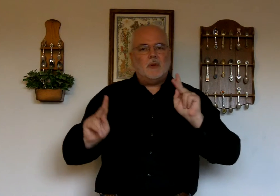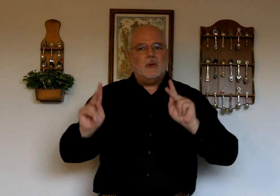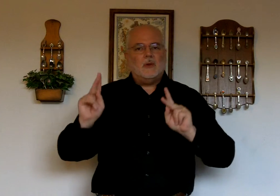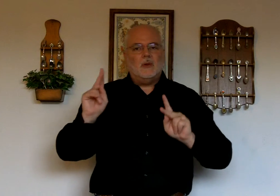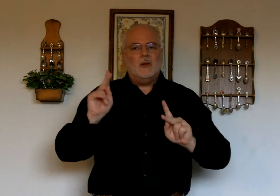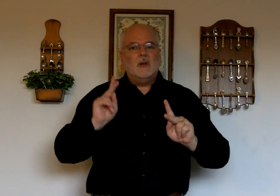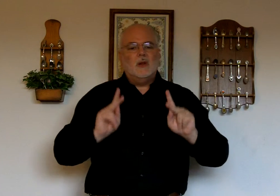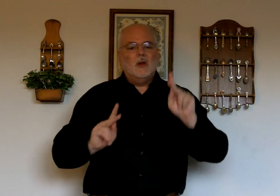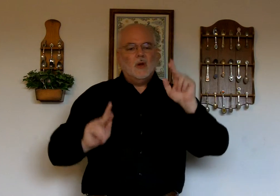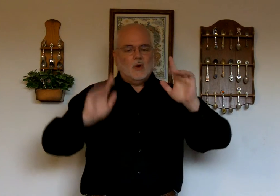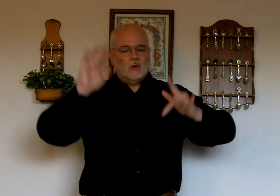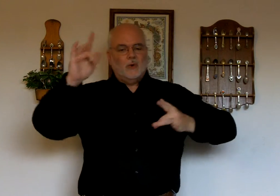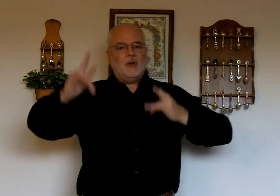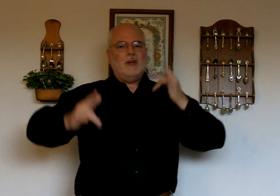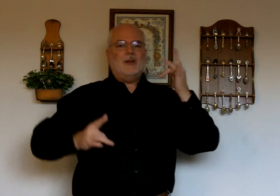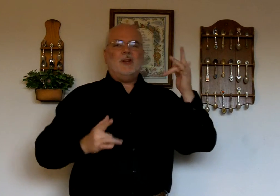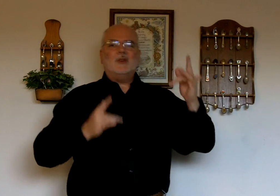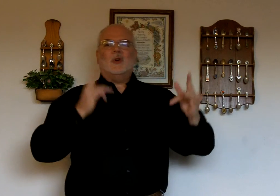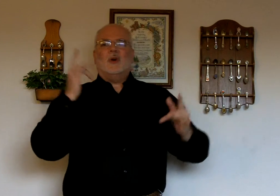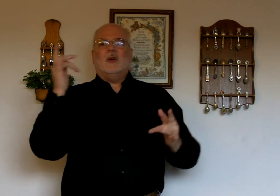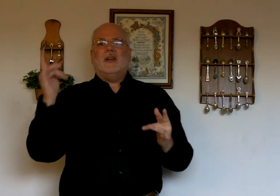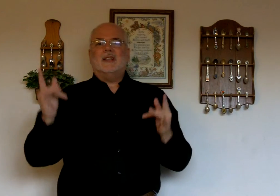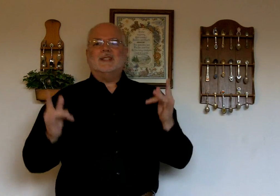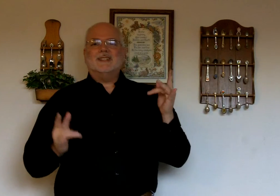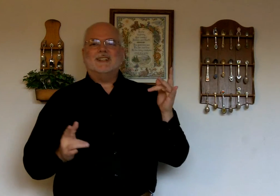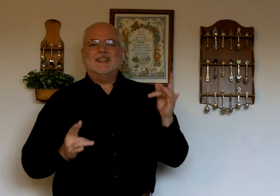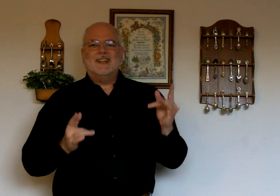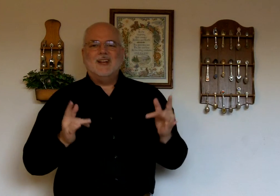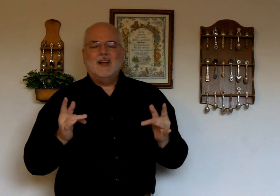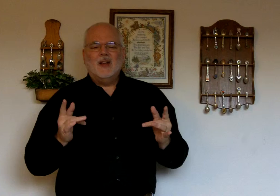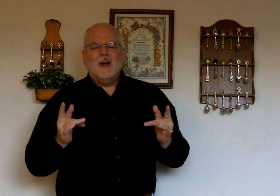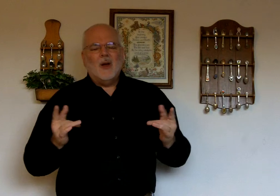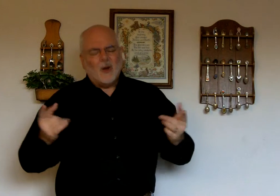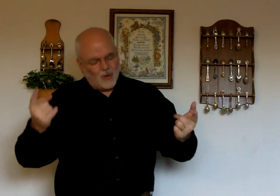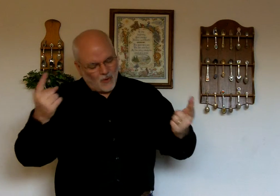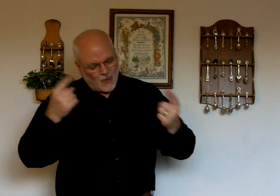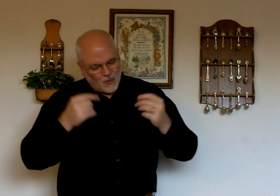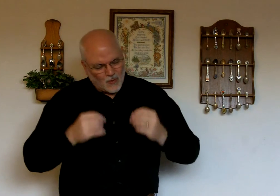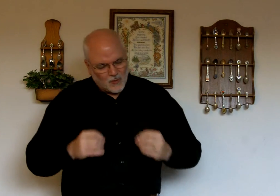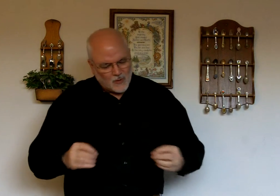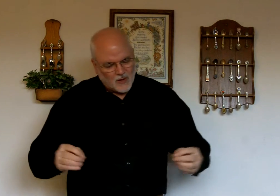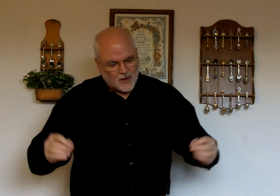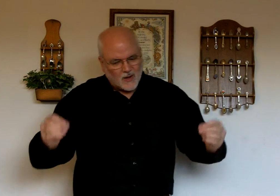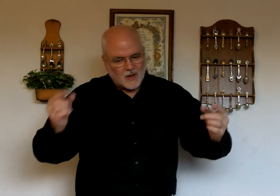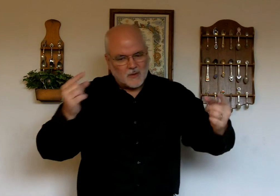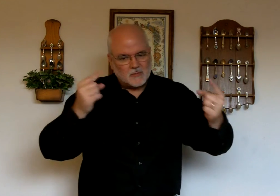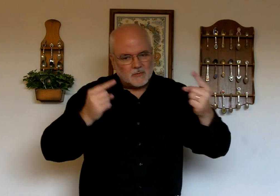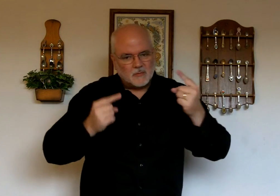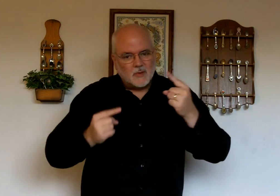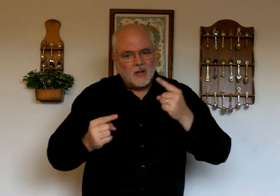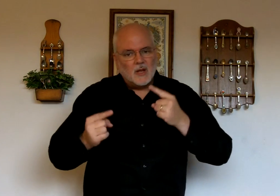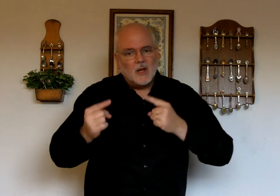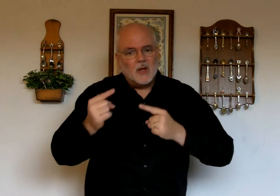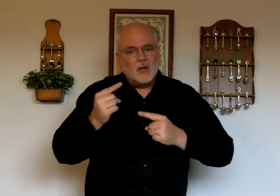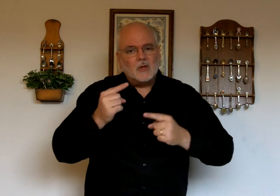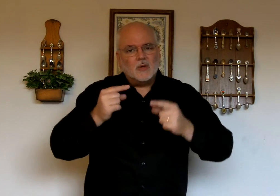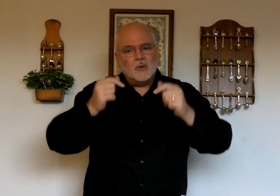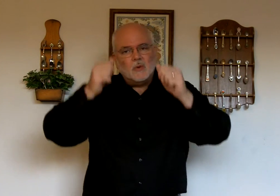rejoice. O come to